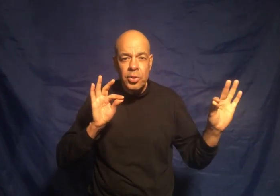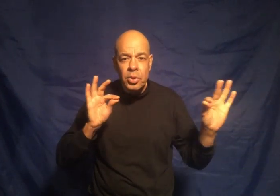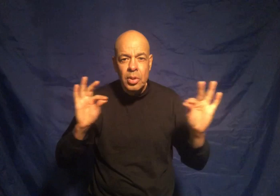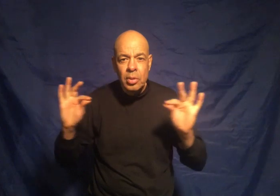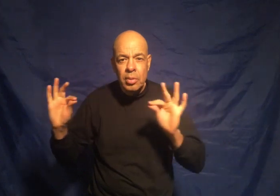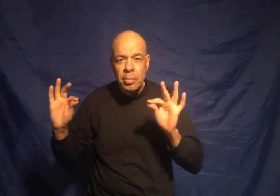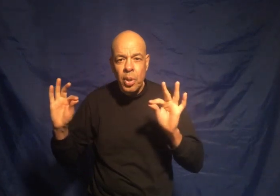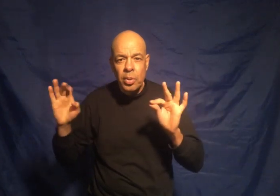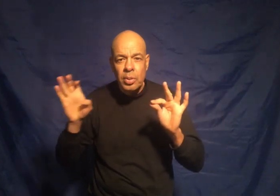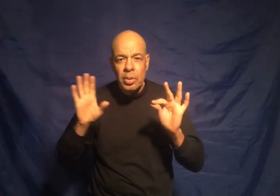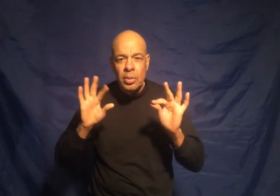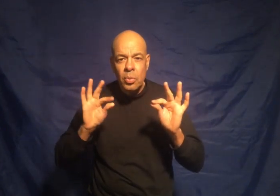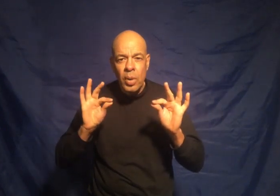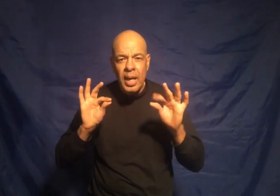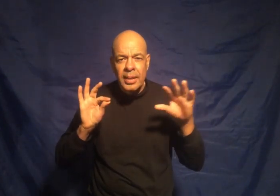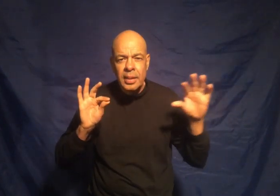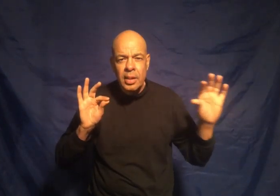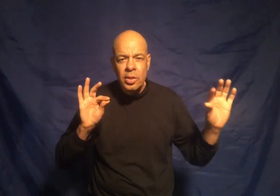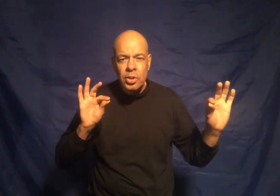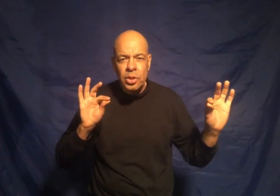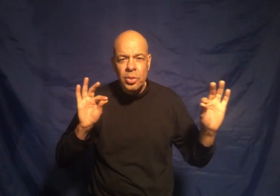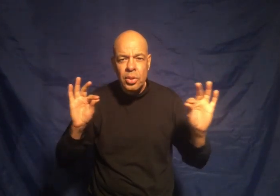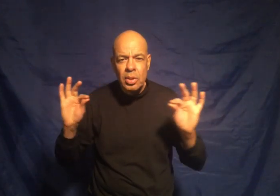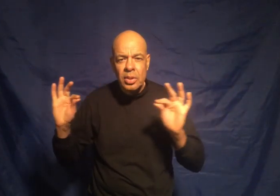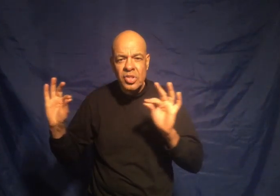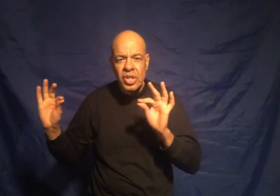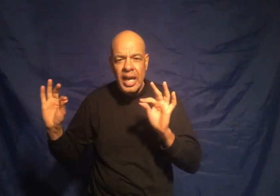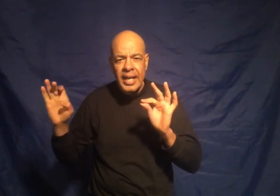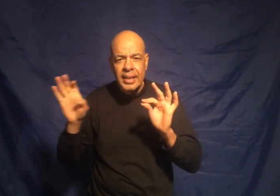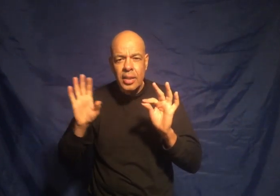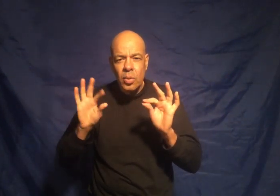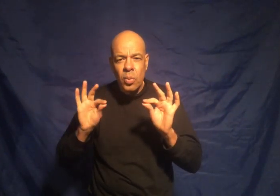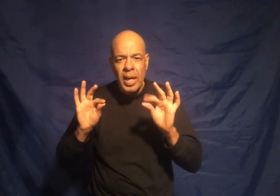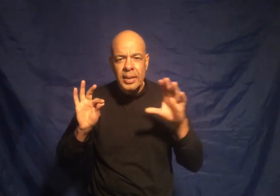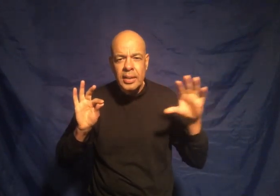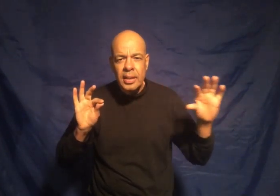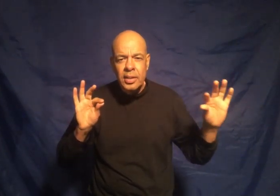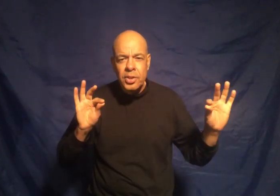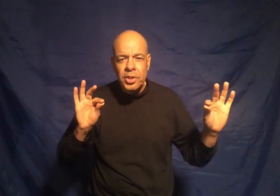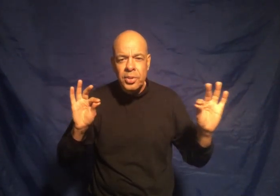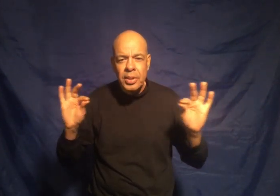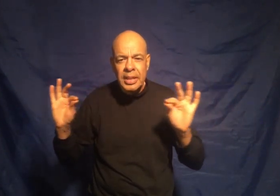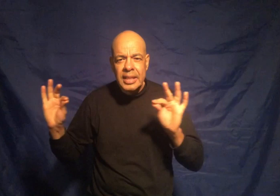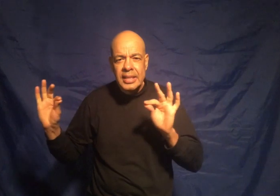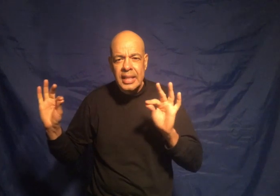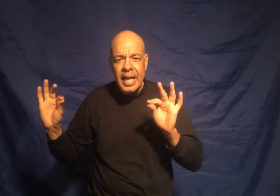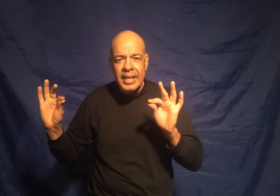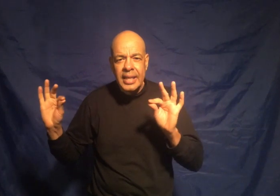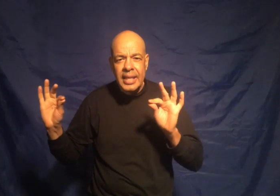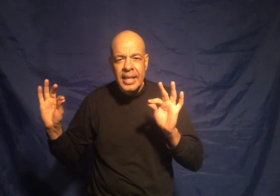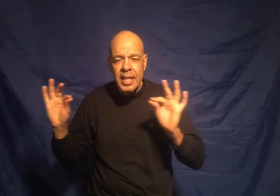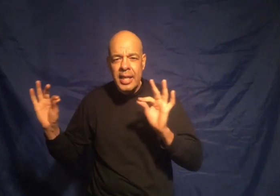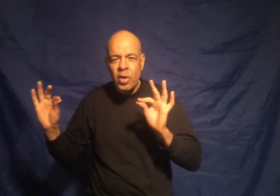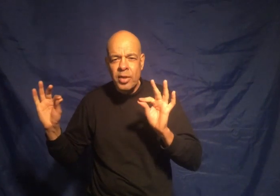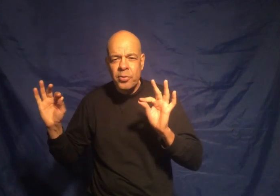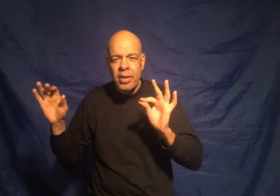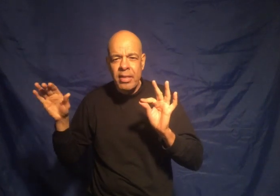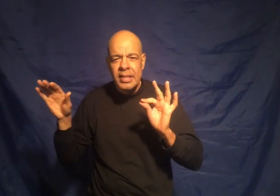pull one two slide one two slide in order for this